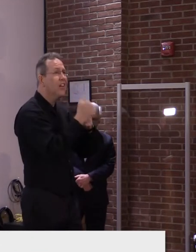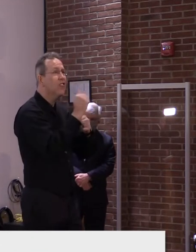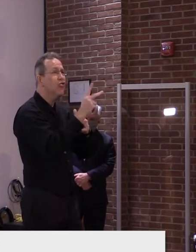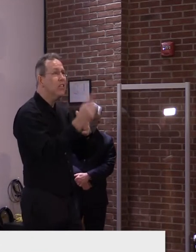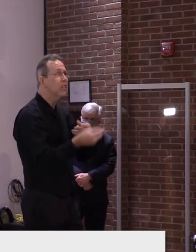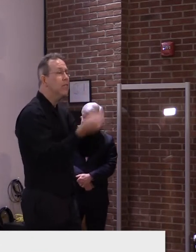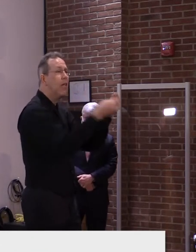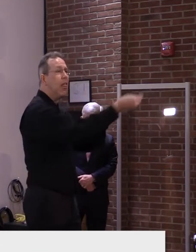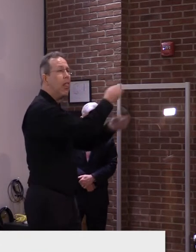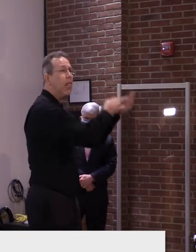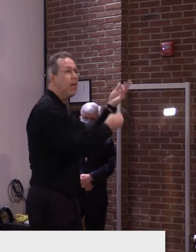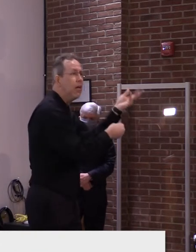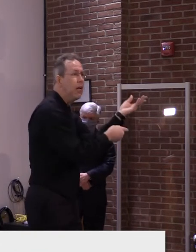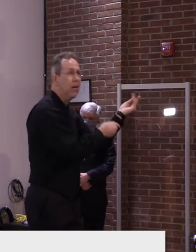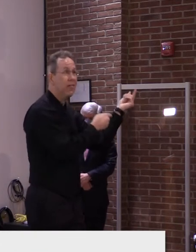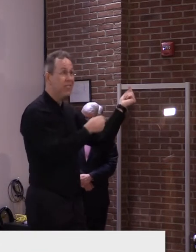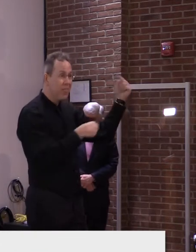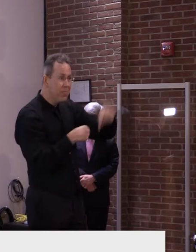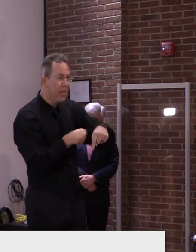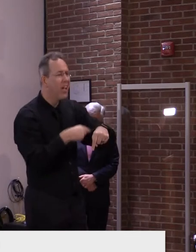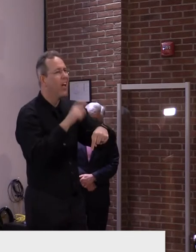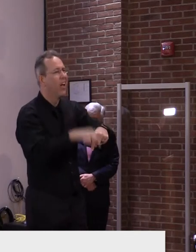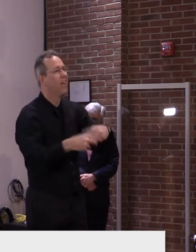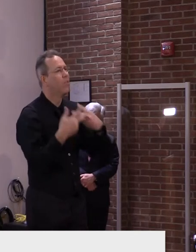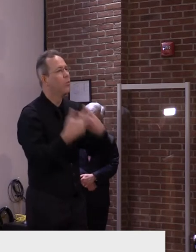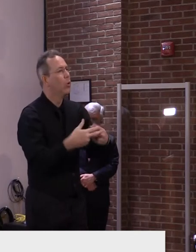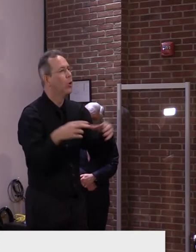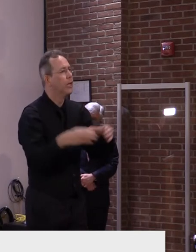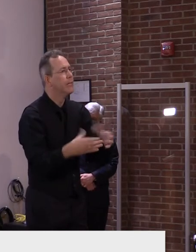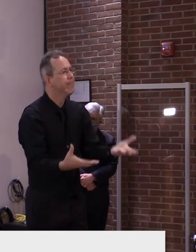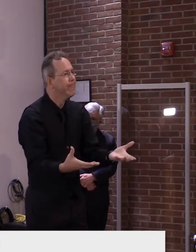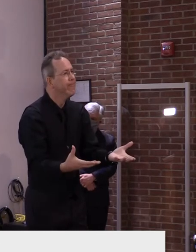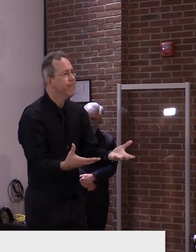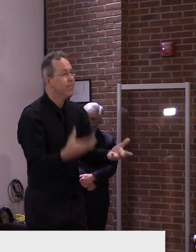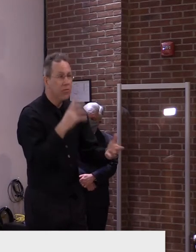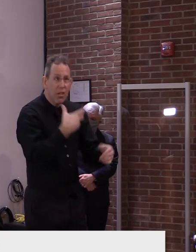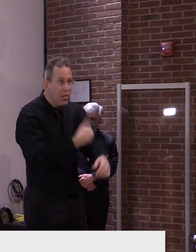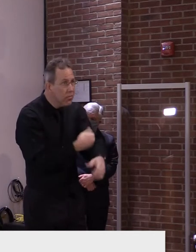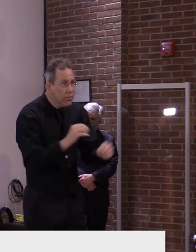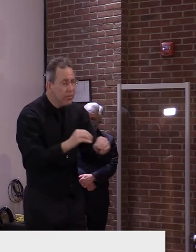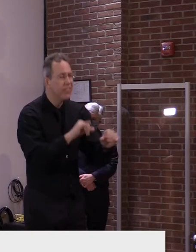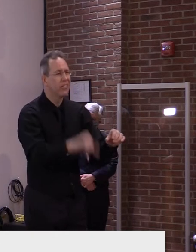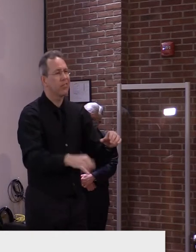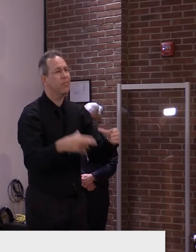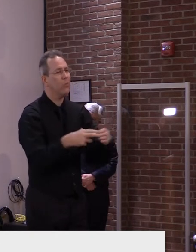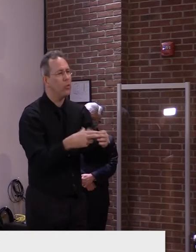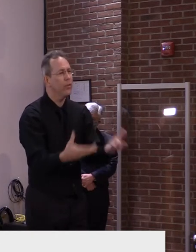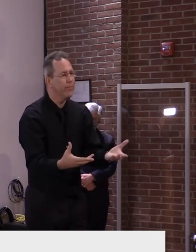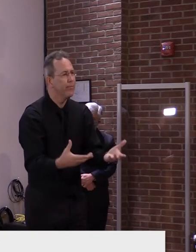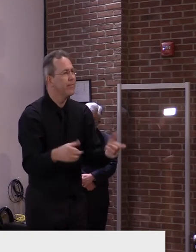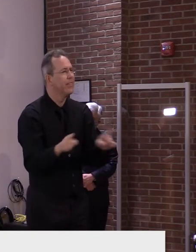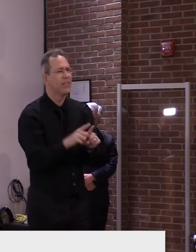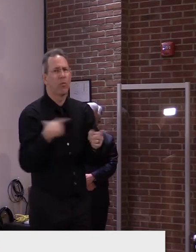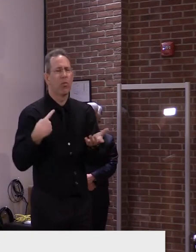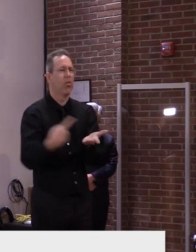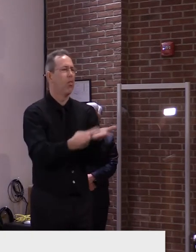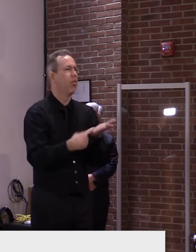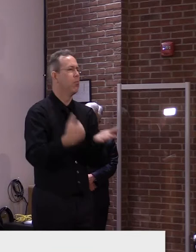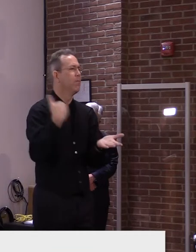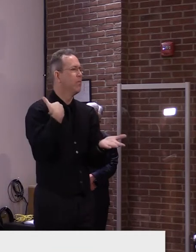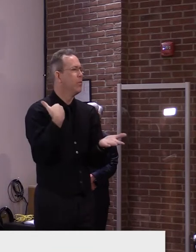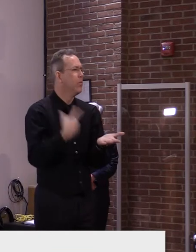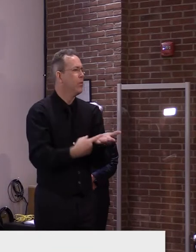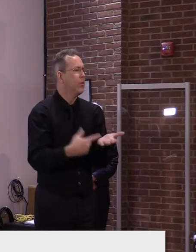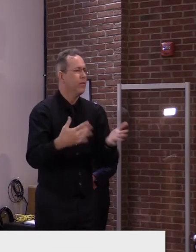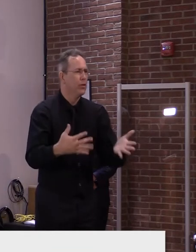uh, these questions are, are, you know, topical and, uh, and I believe they have to be, um, discussed, uh, but I'm not familiar with